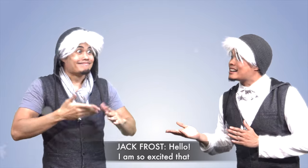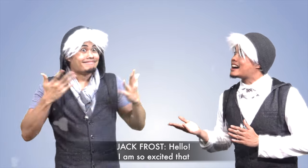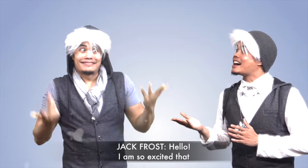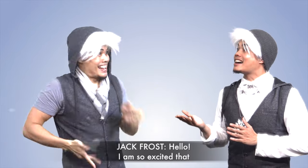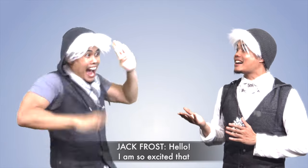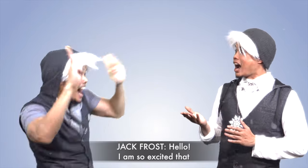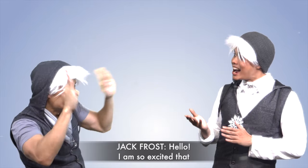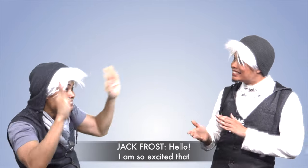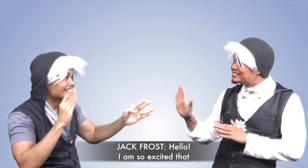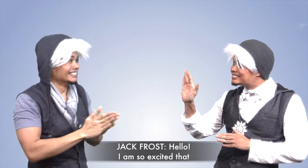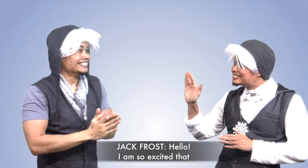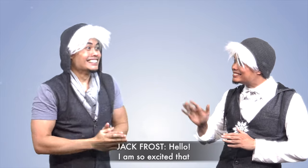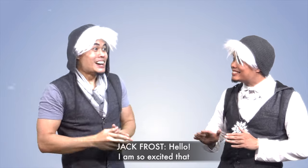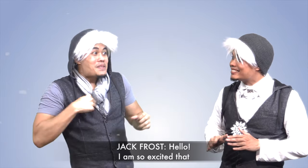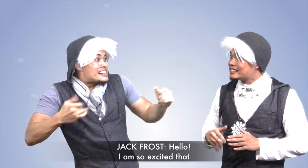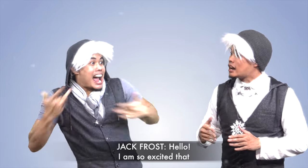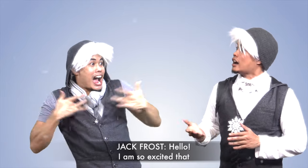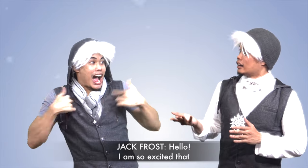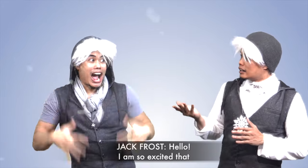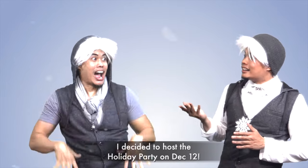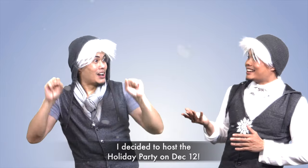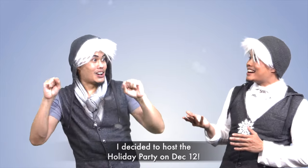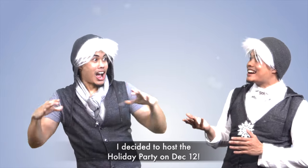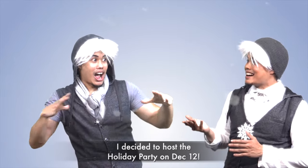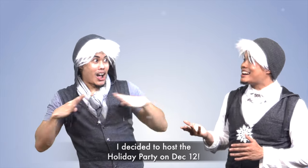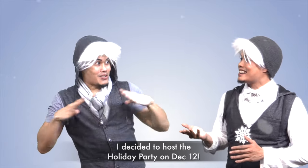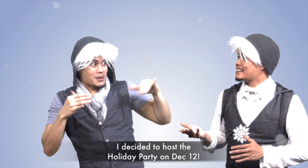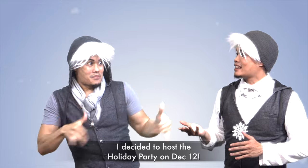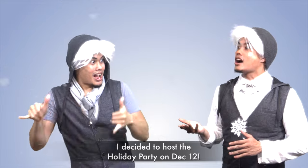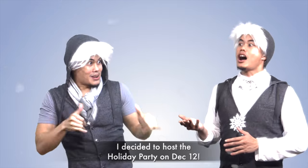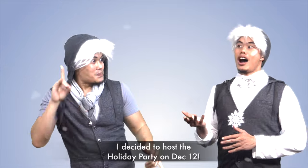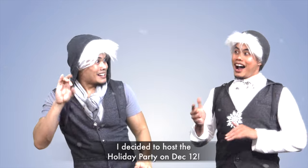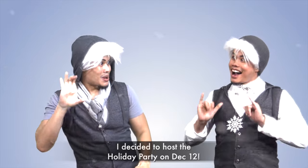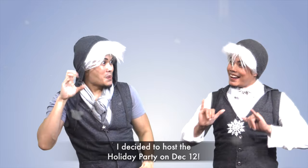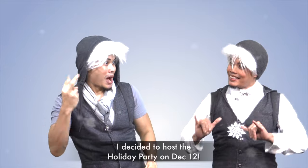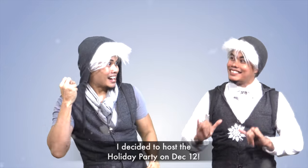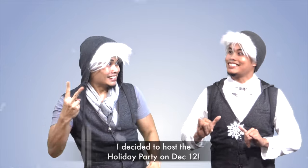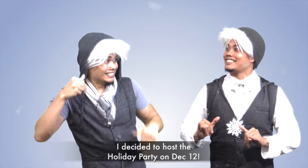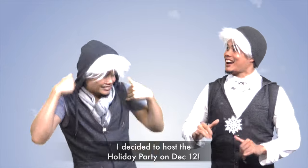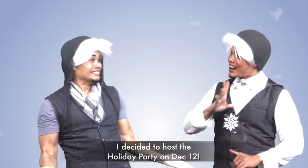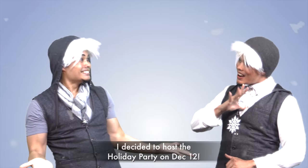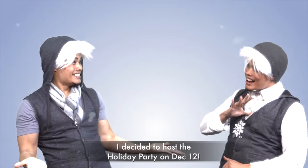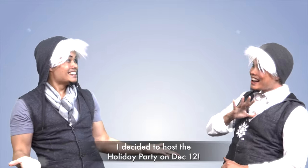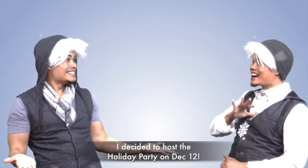Oh, yes, hello! I'm so excited that I decided to host the holiday party on December 12th.